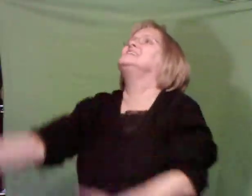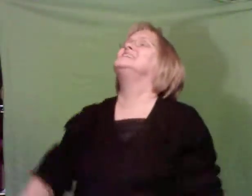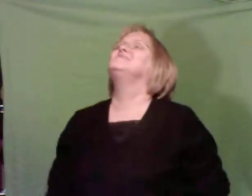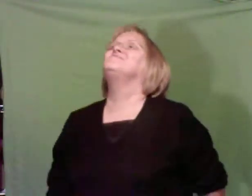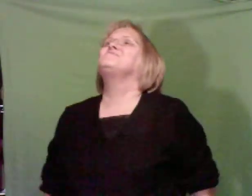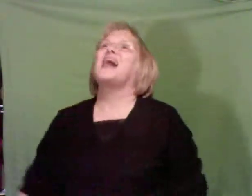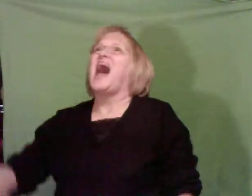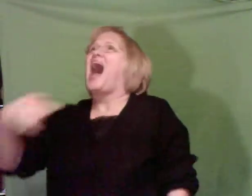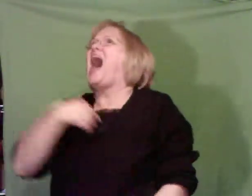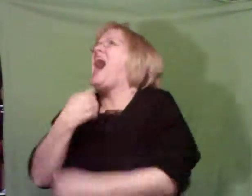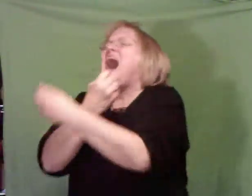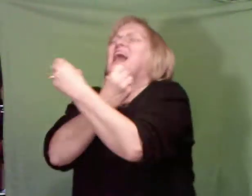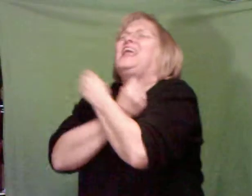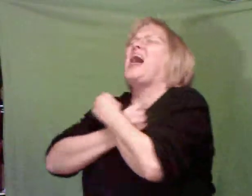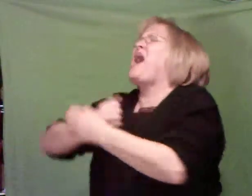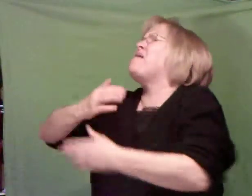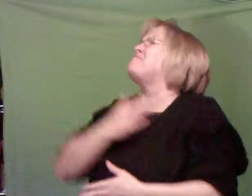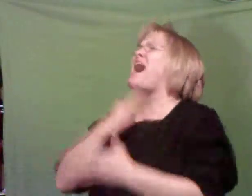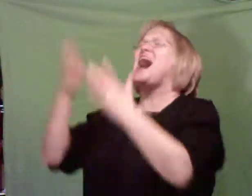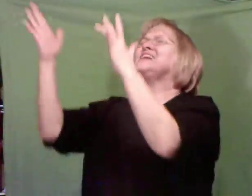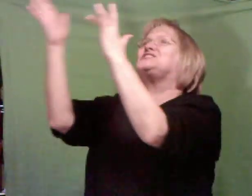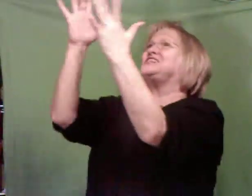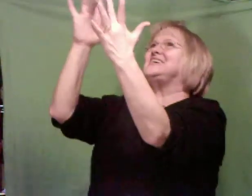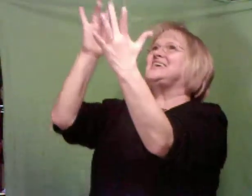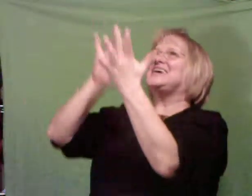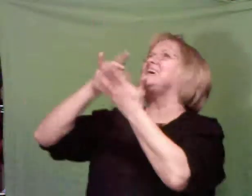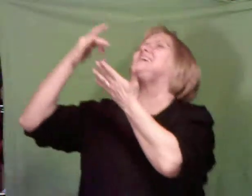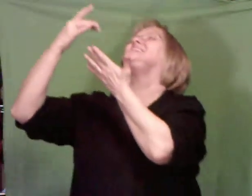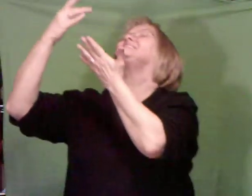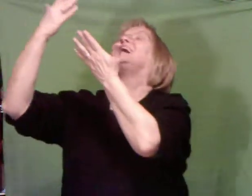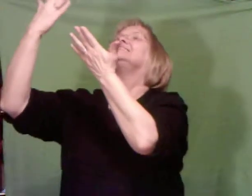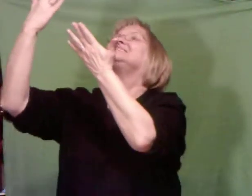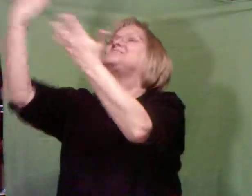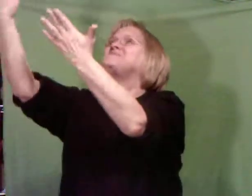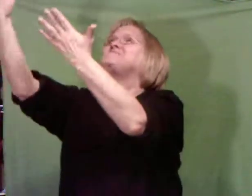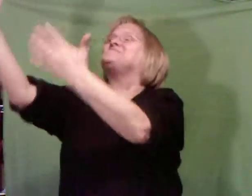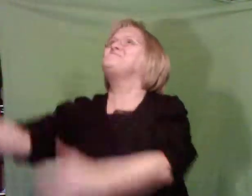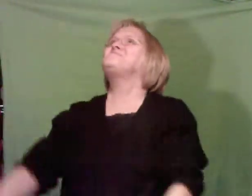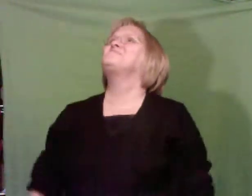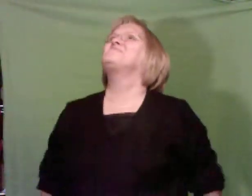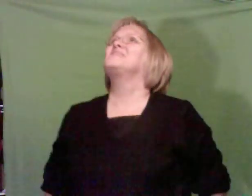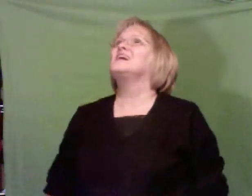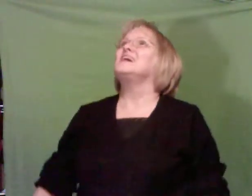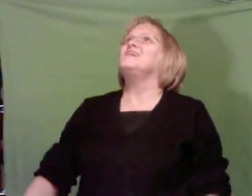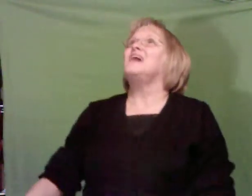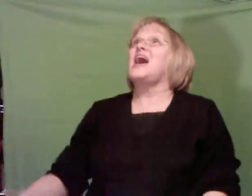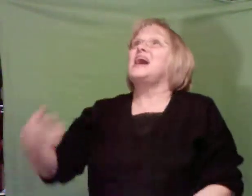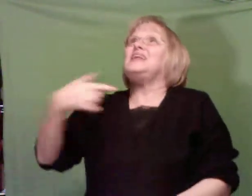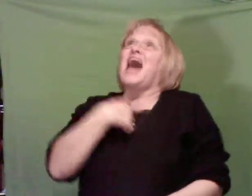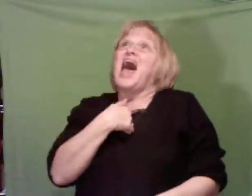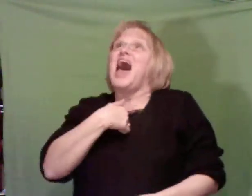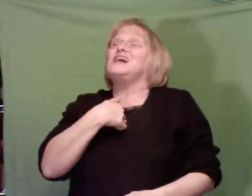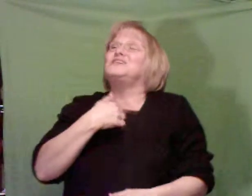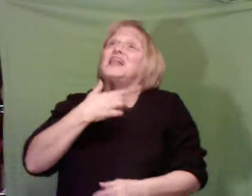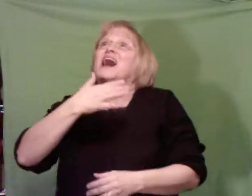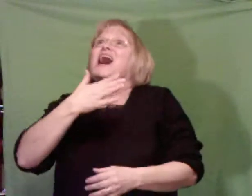and my love